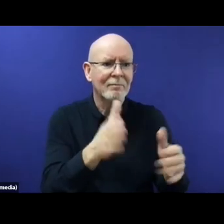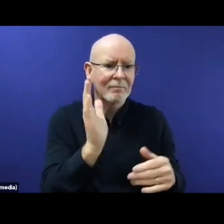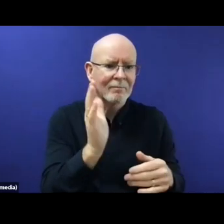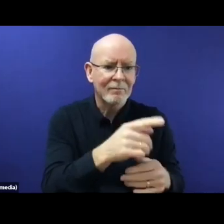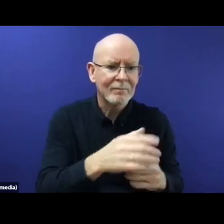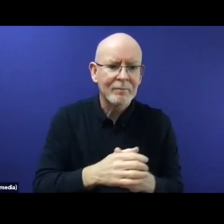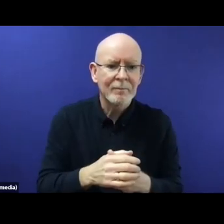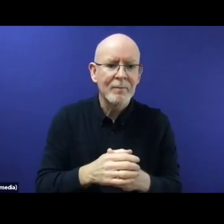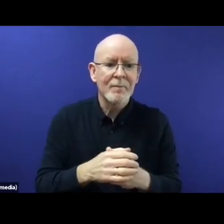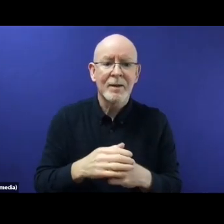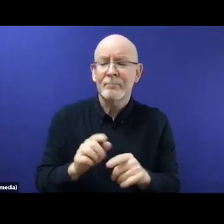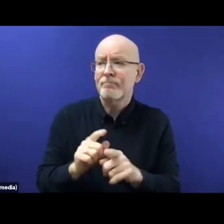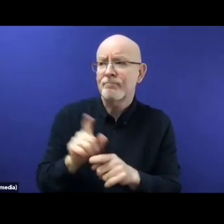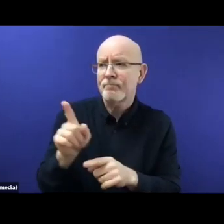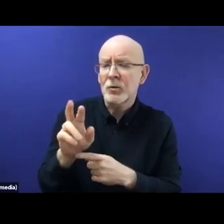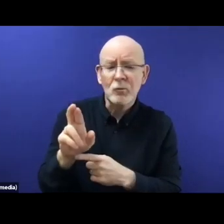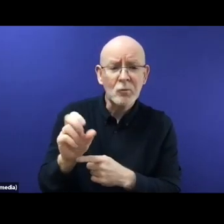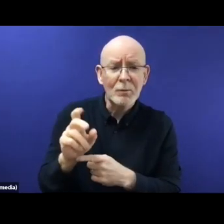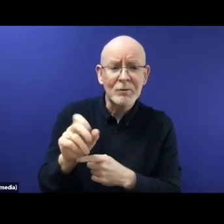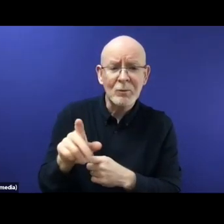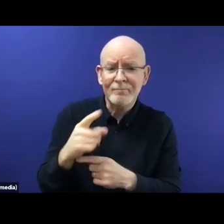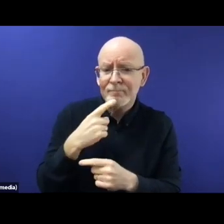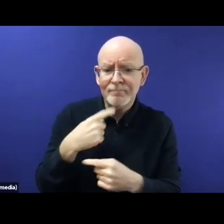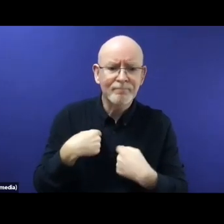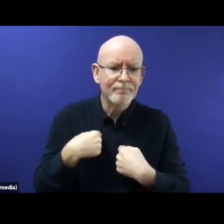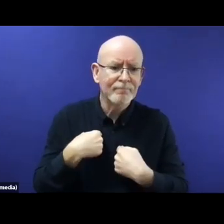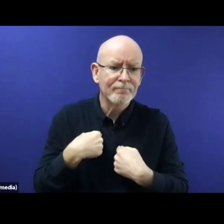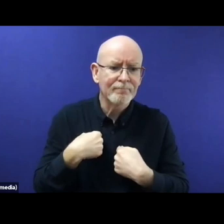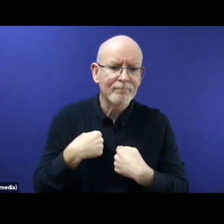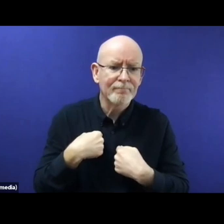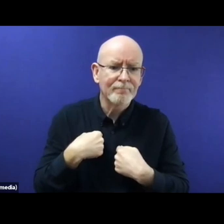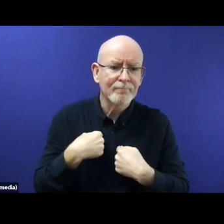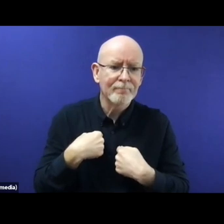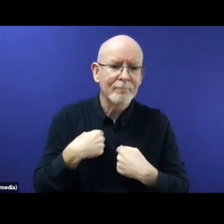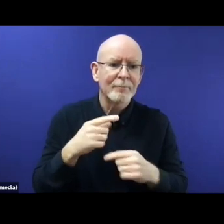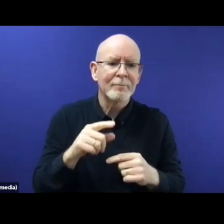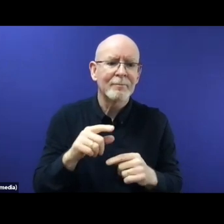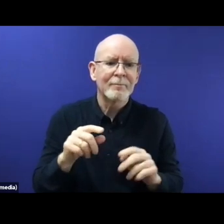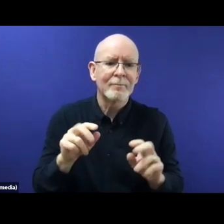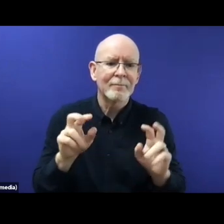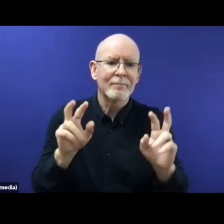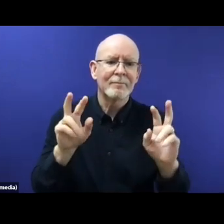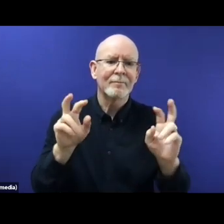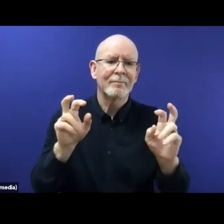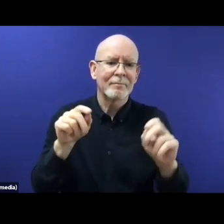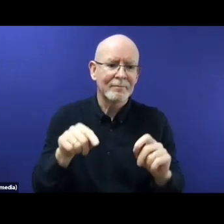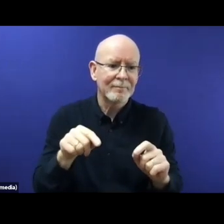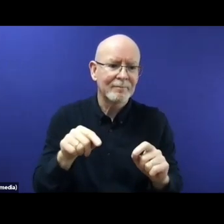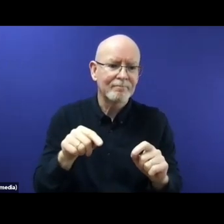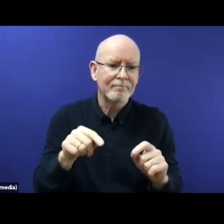specific details of the EU Pact on Migration and Asylum. And